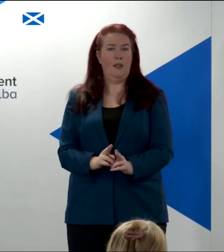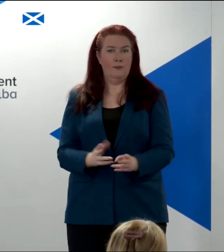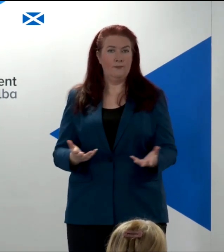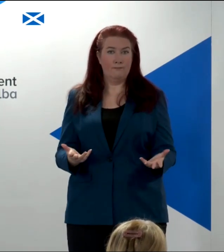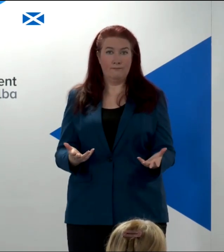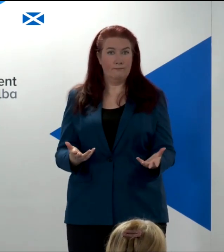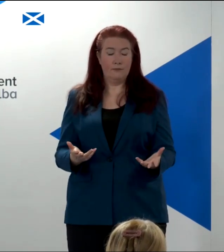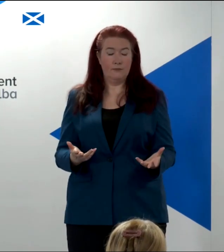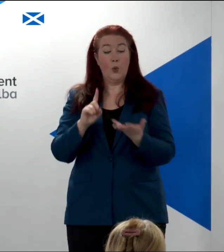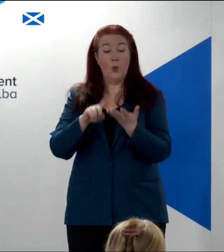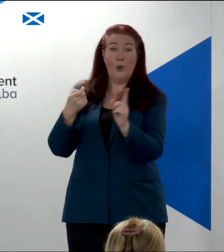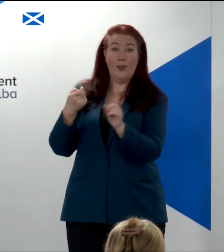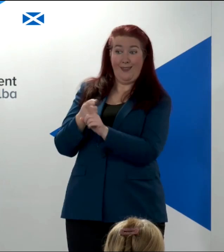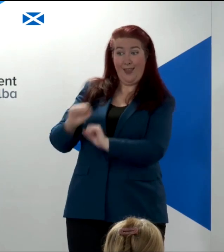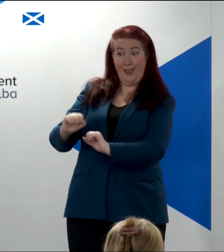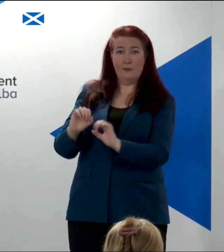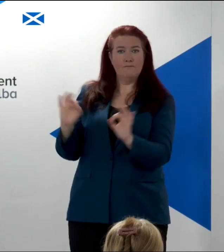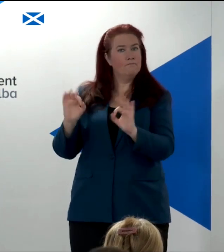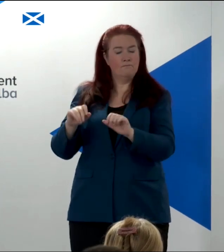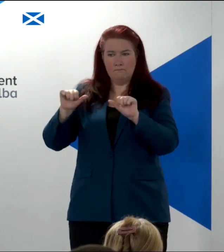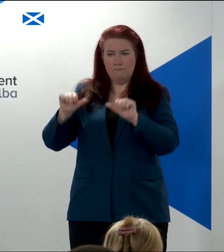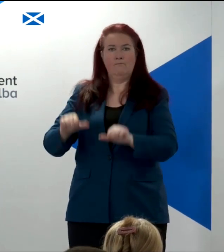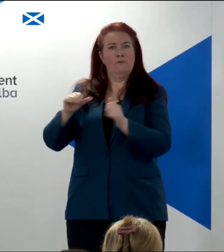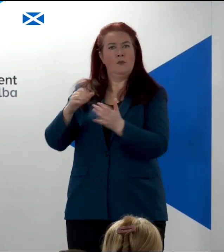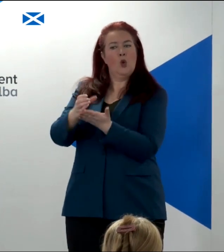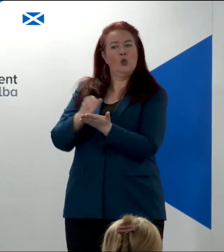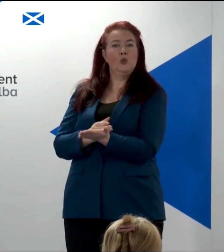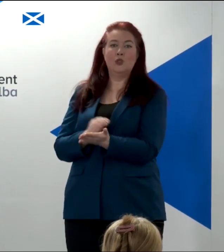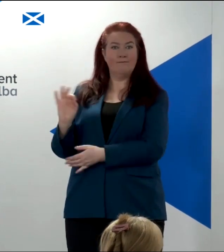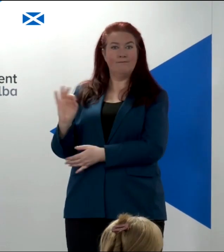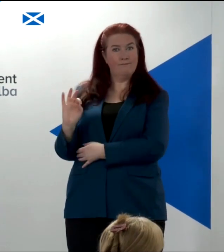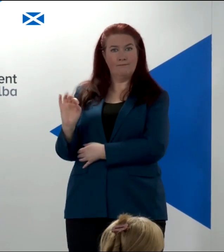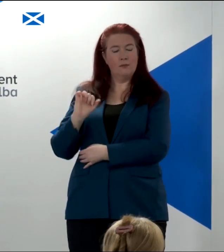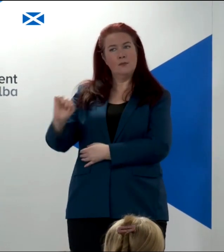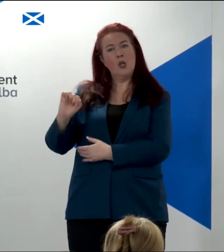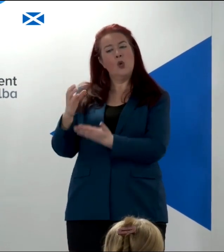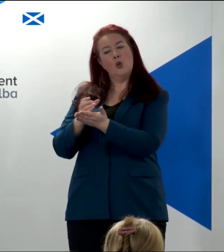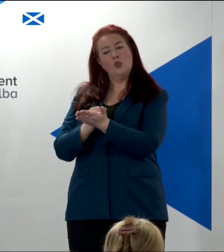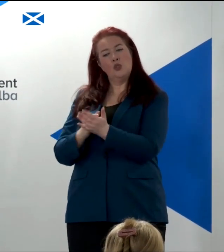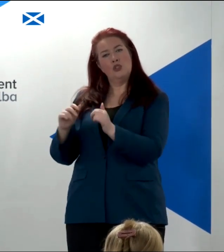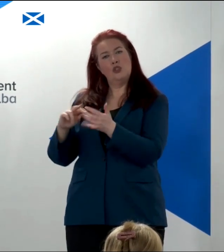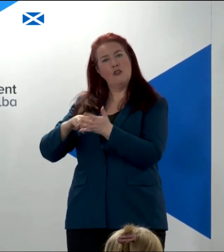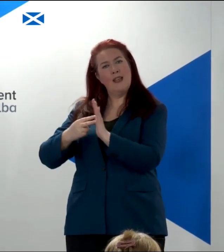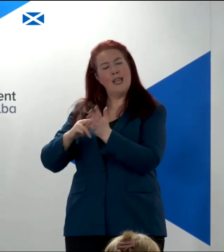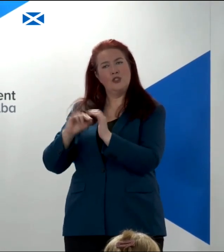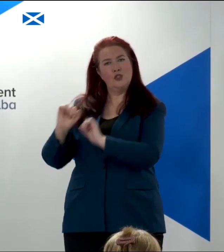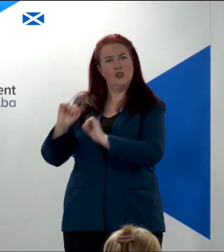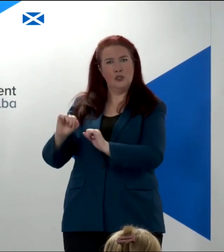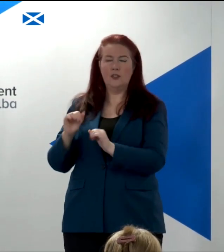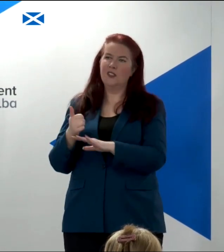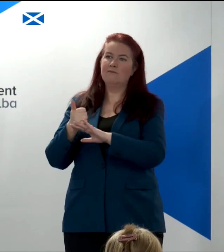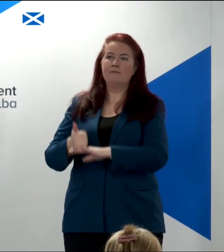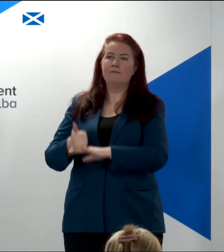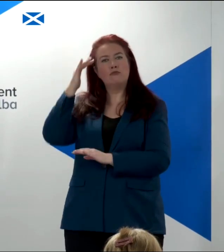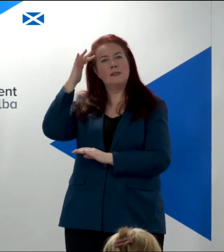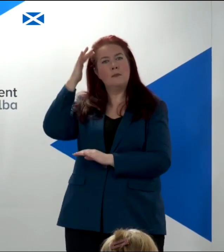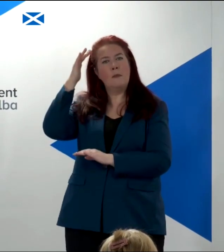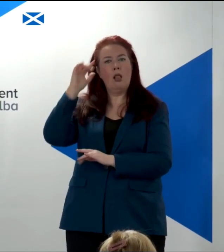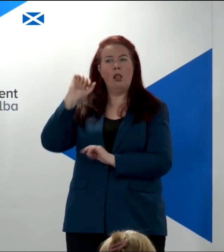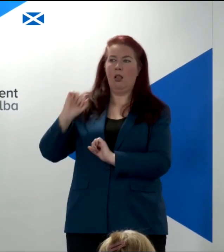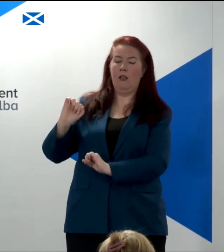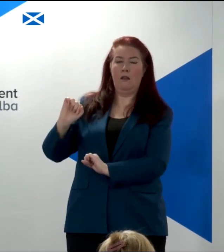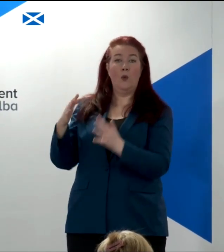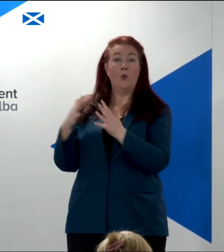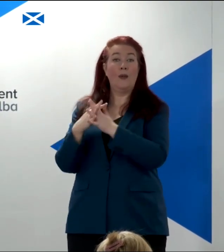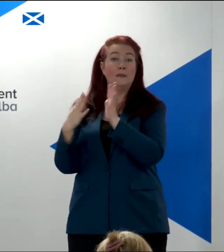UK does not have a codified constitution as we know, instead its constitutional arrangements are based on the principle that the Westminster